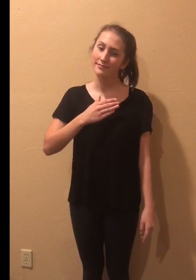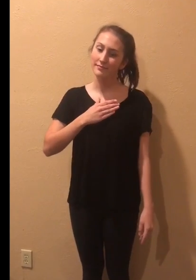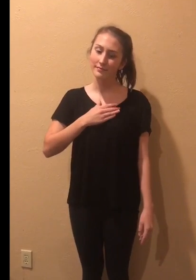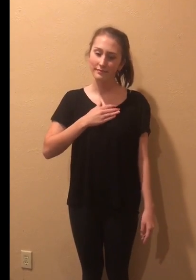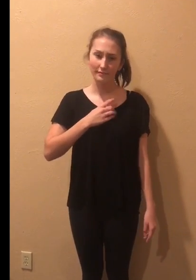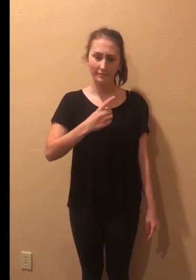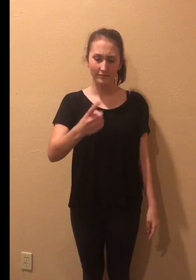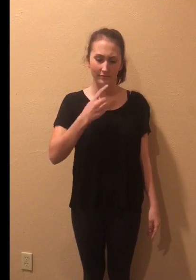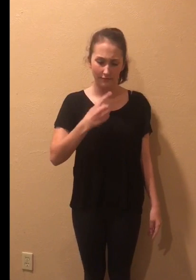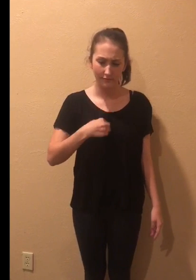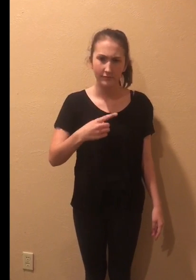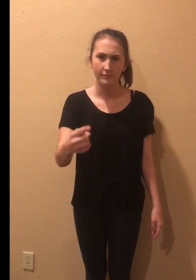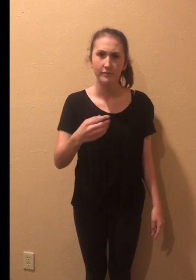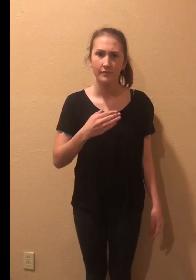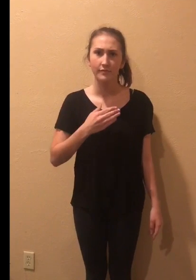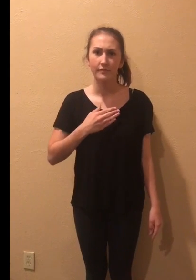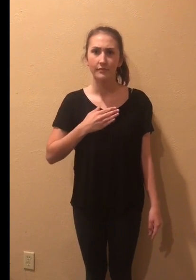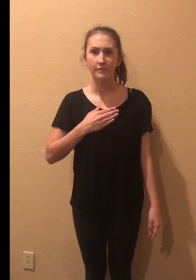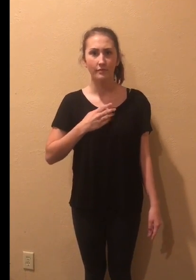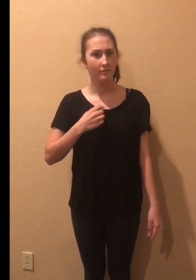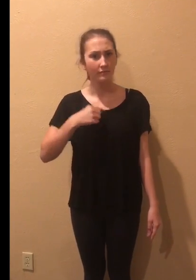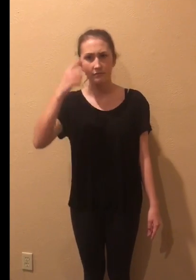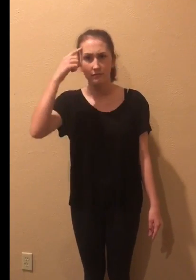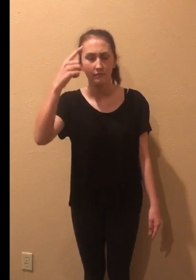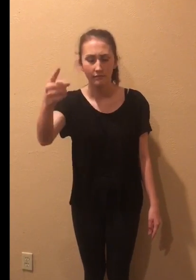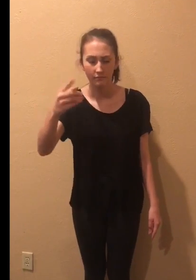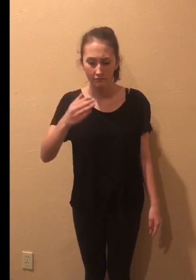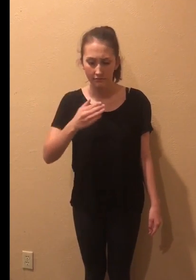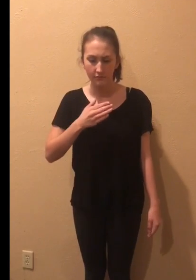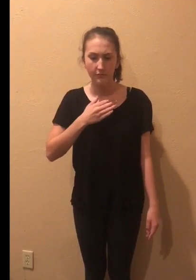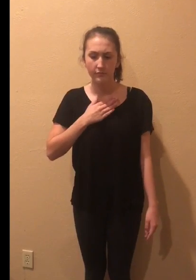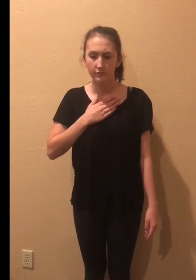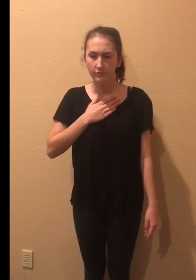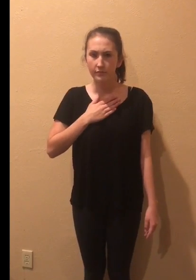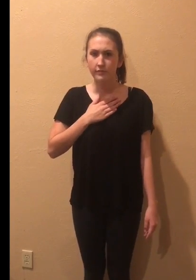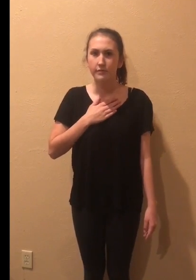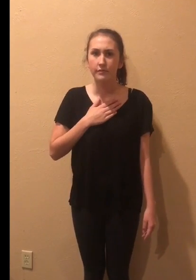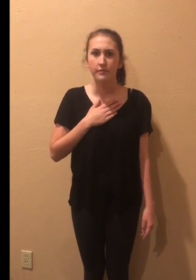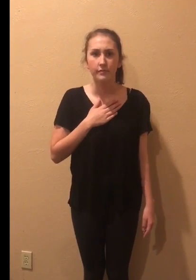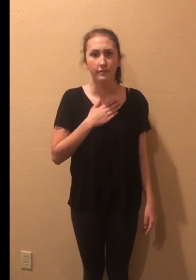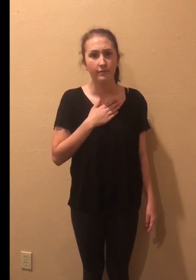were mine You said you were mine, I thought you were mine